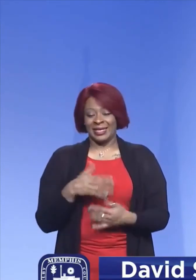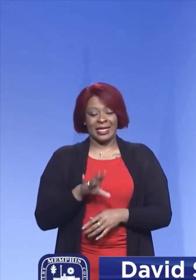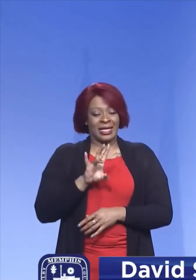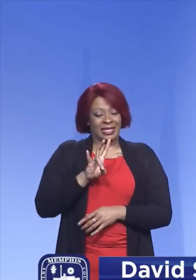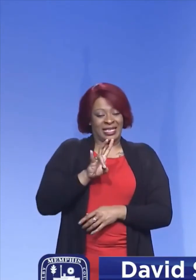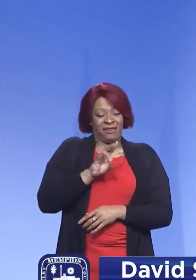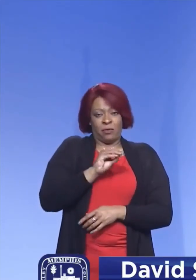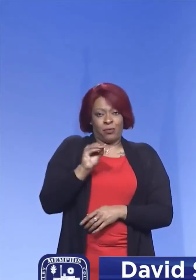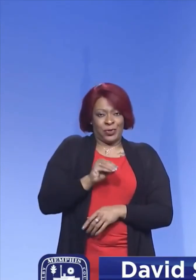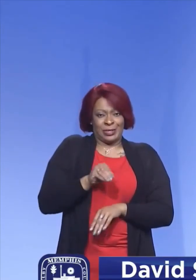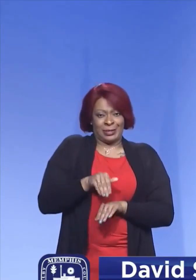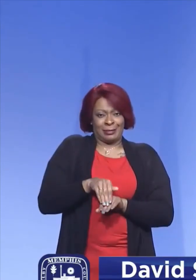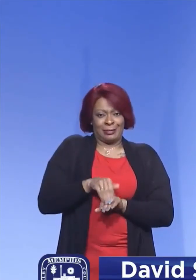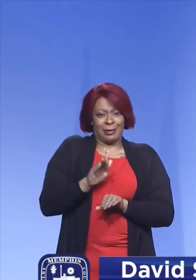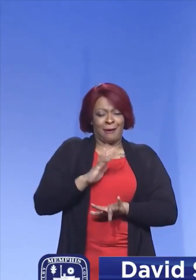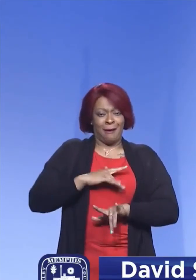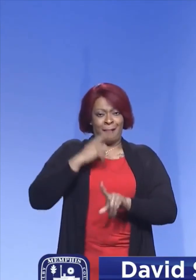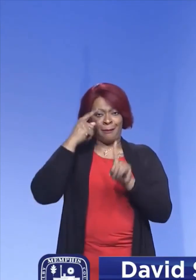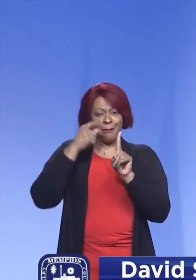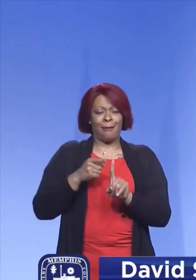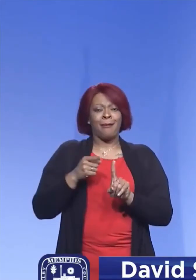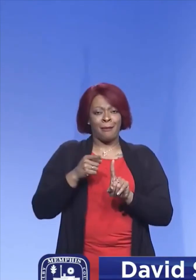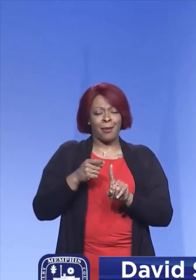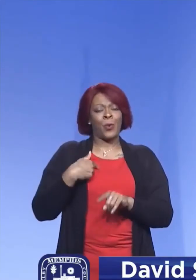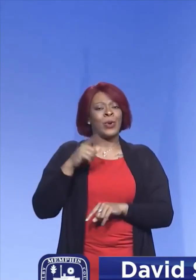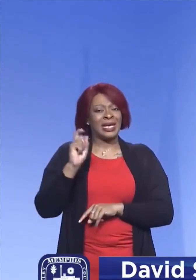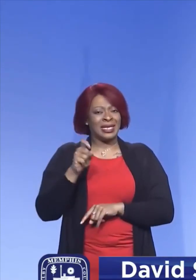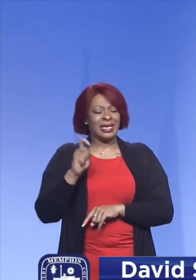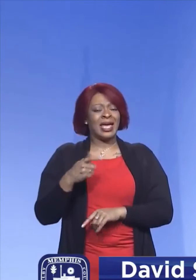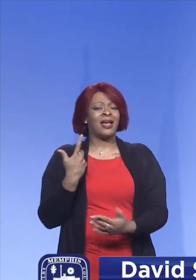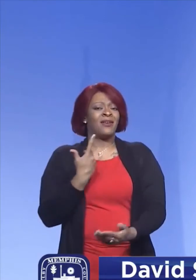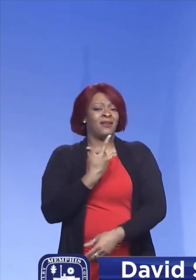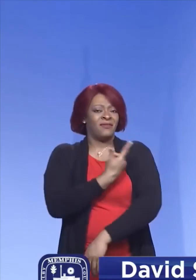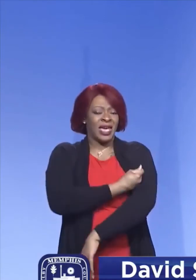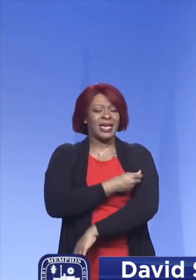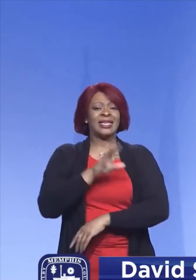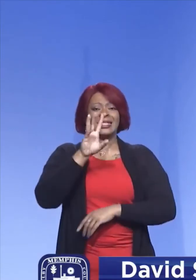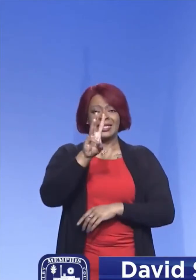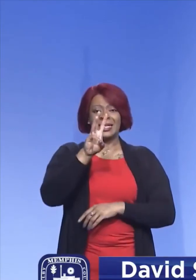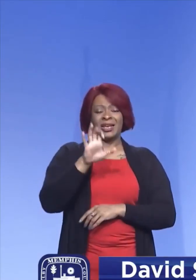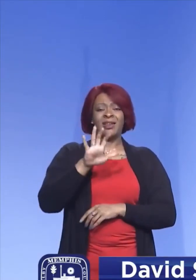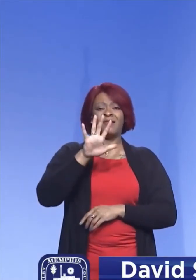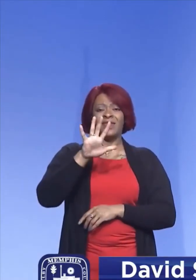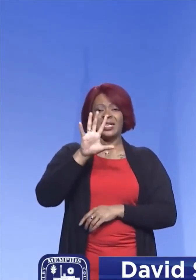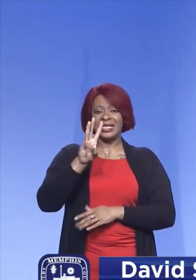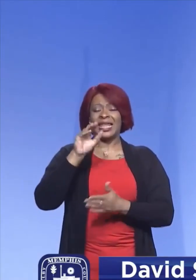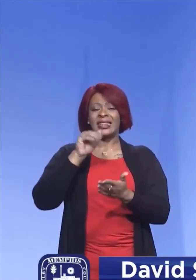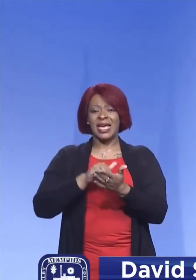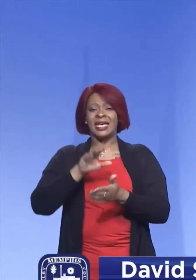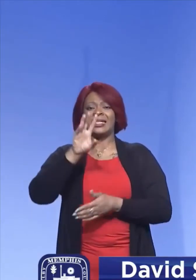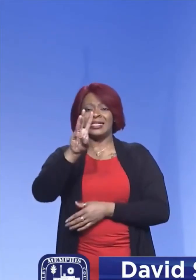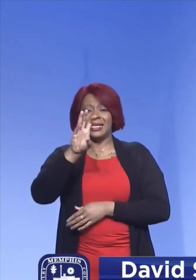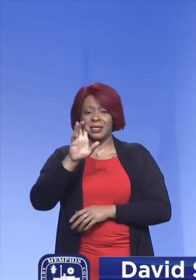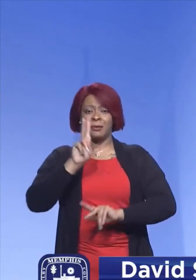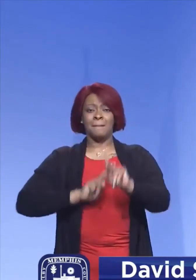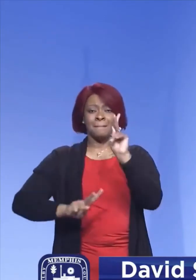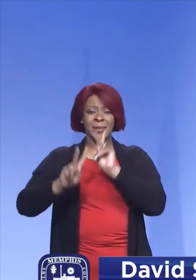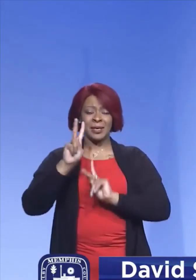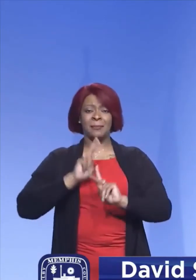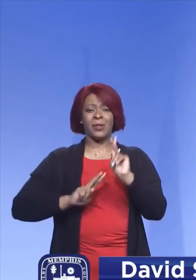% of our goal. Uh, we need to vaccinate 656,600 people